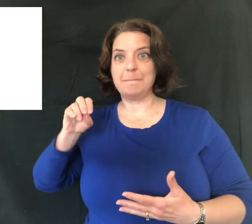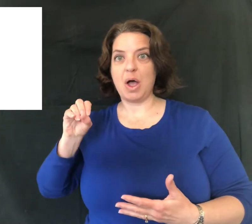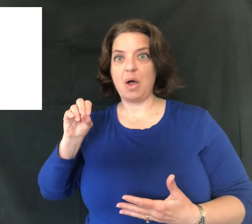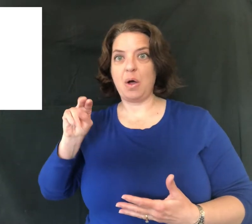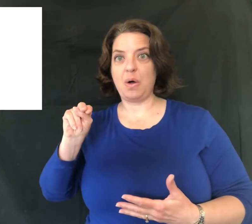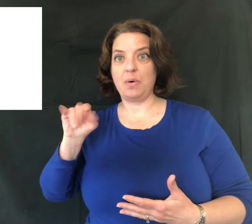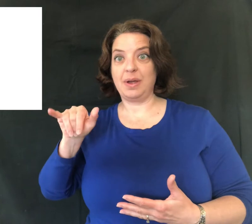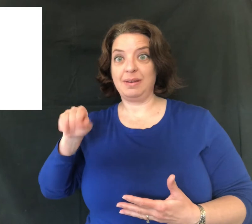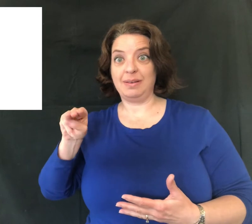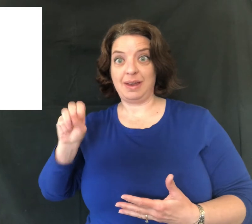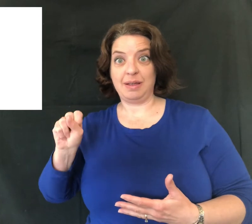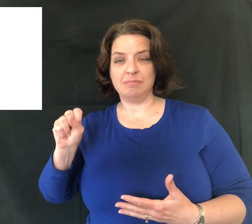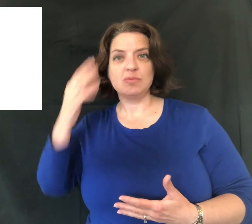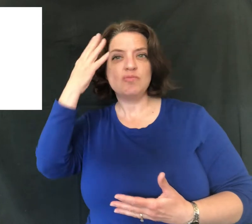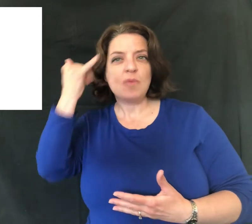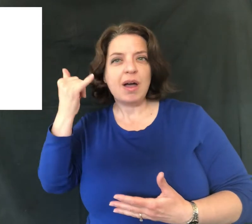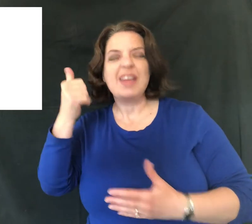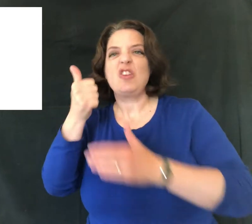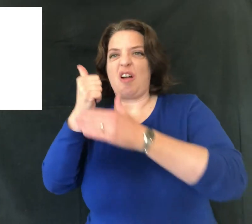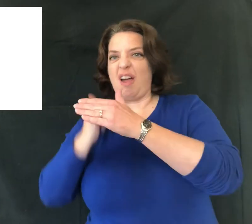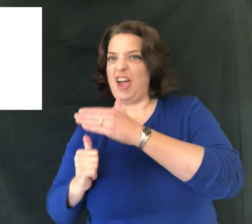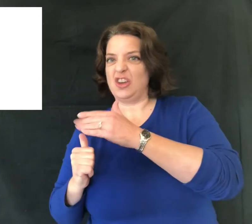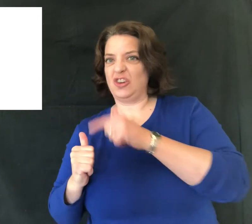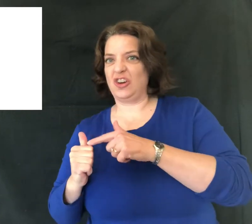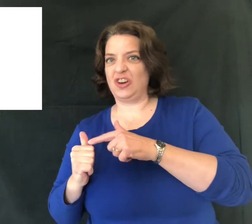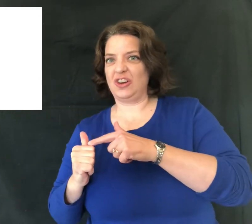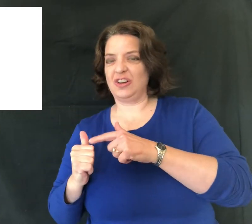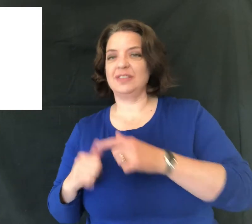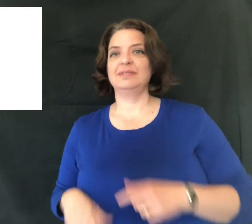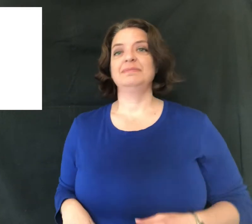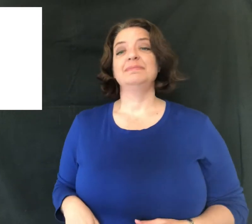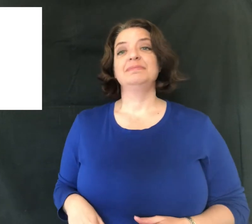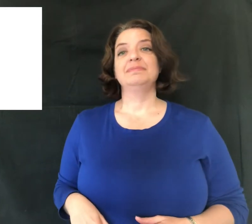hyponyms because they are underneath.